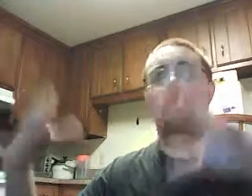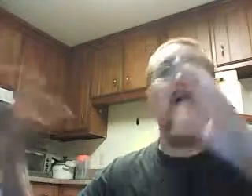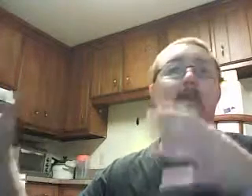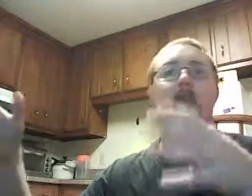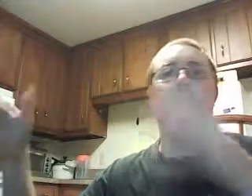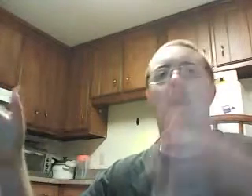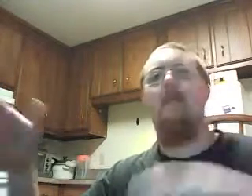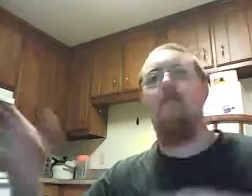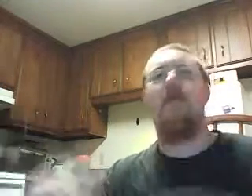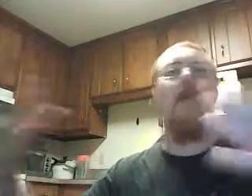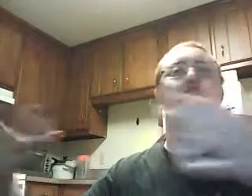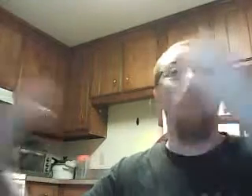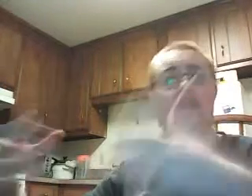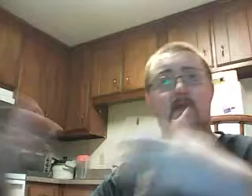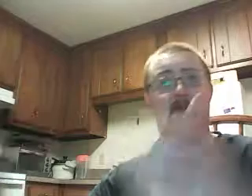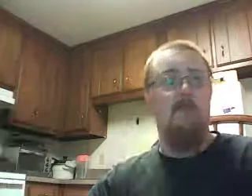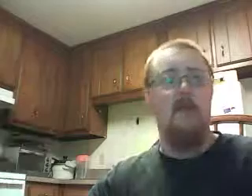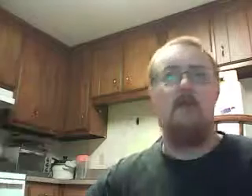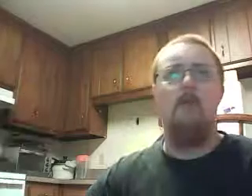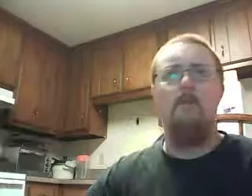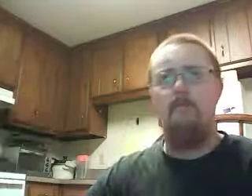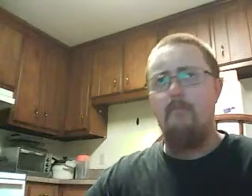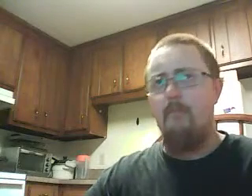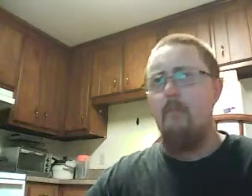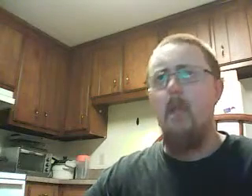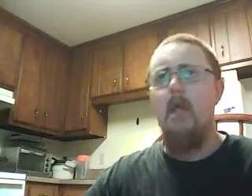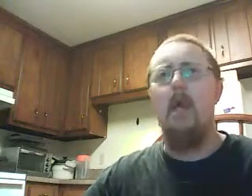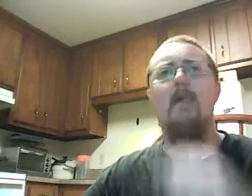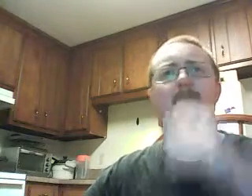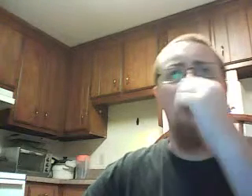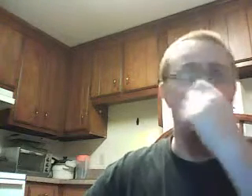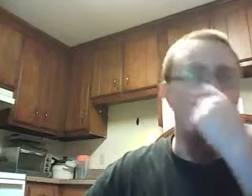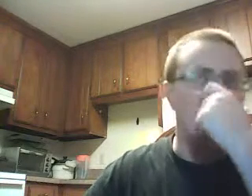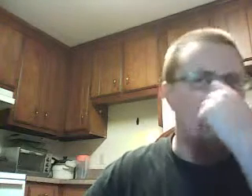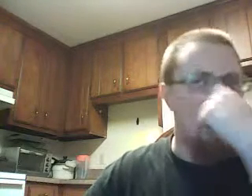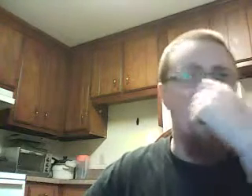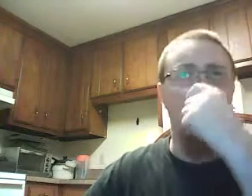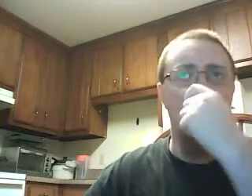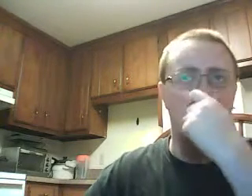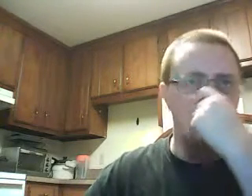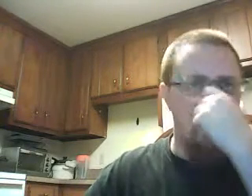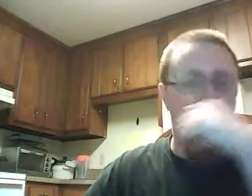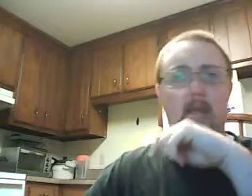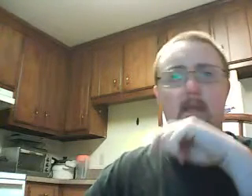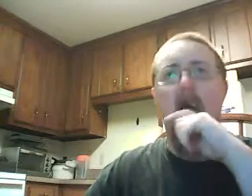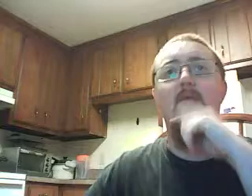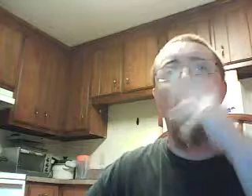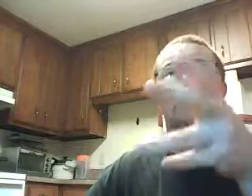of side thing to have just in case you can't sell something. So I definitely think it's a great tool and I've used